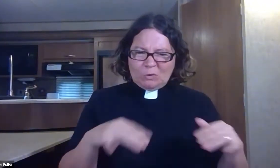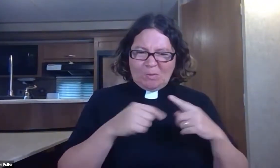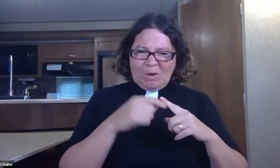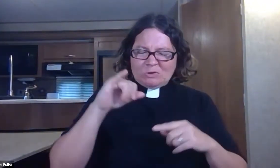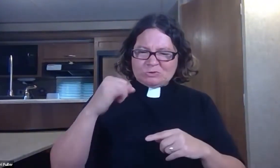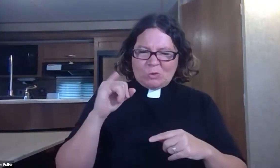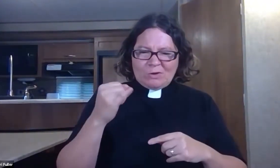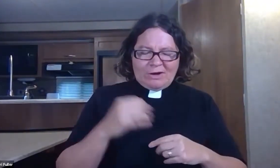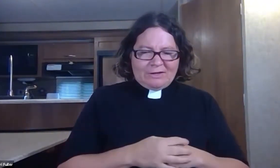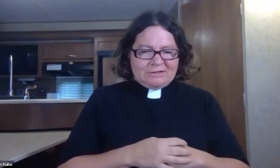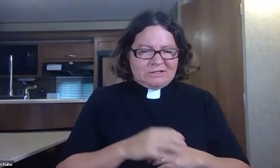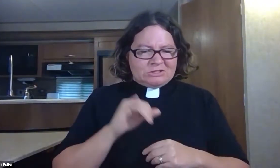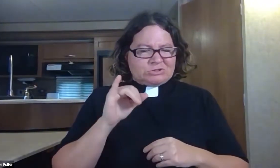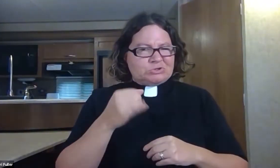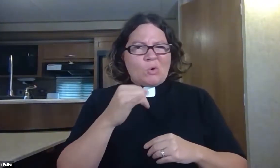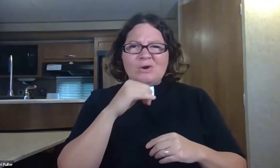In that Bible passage, we read about Jonah.